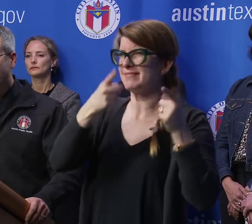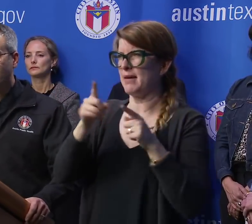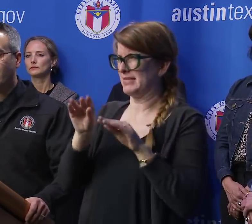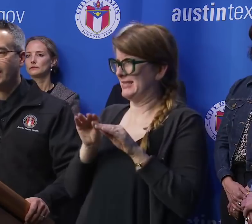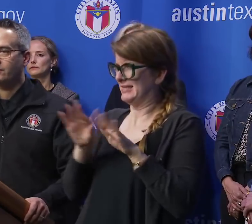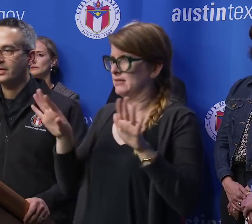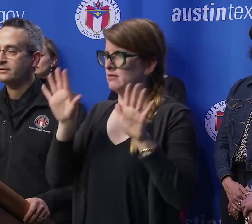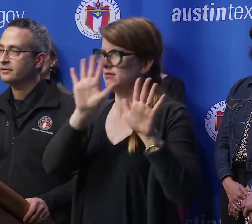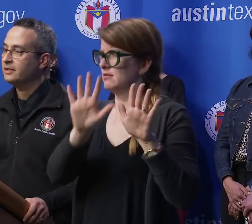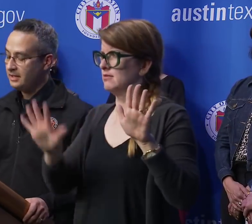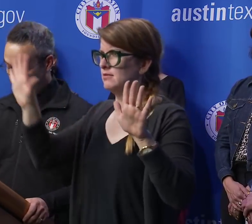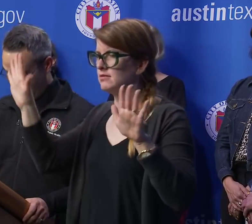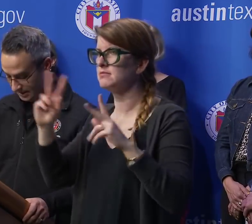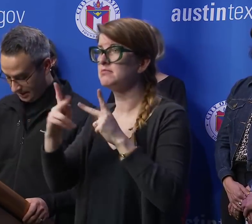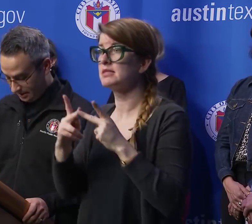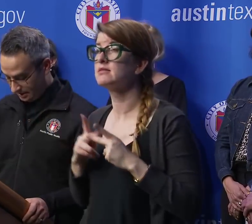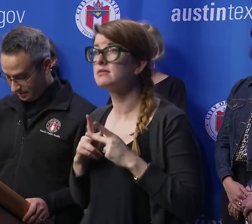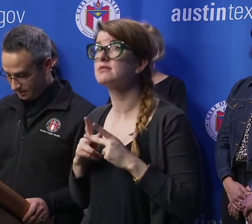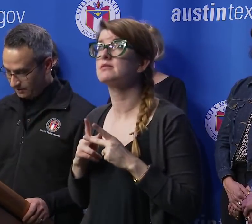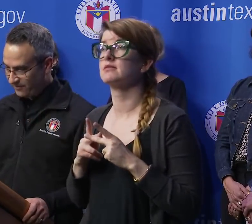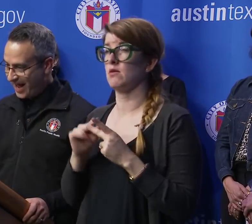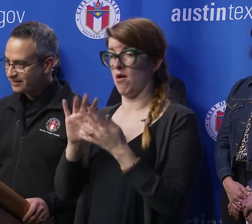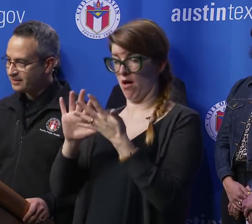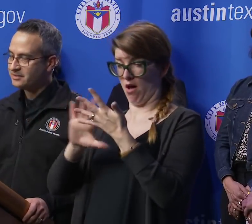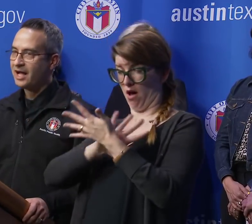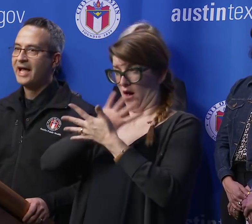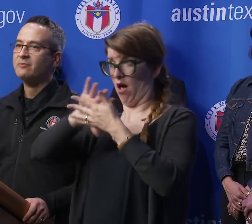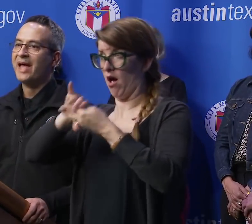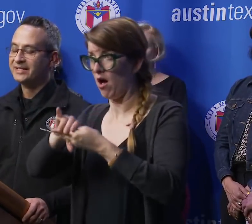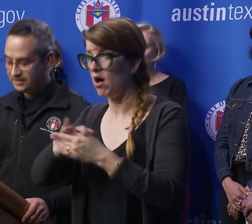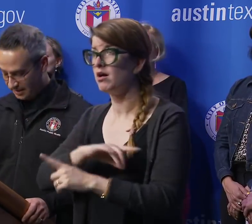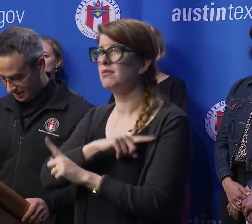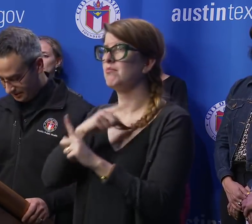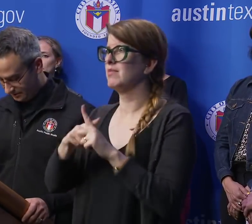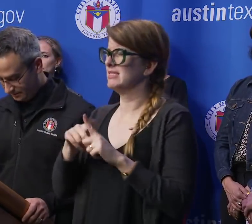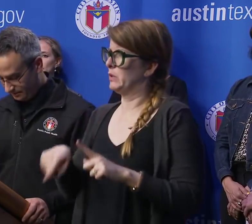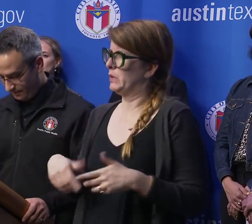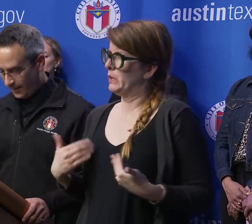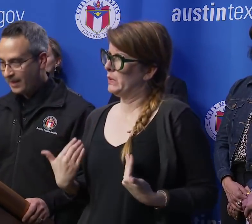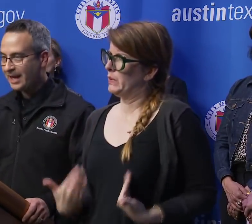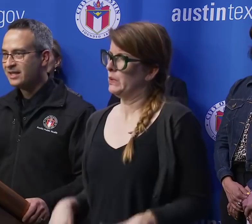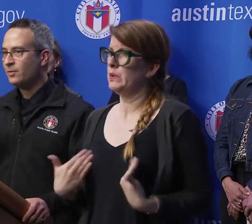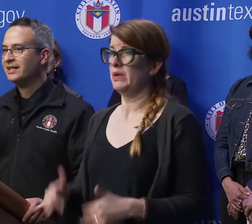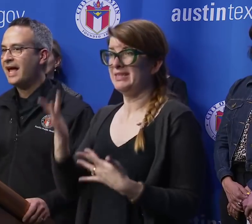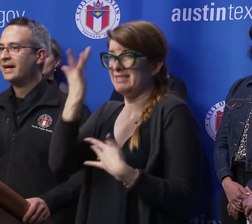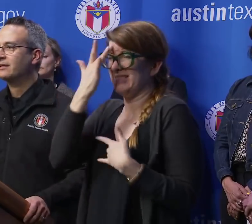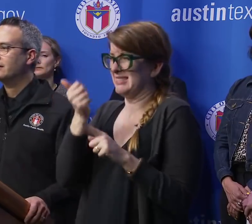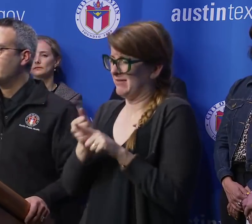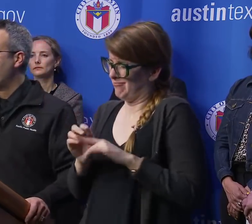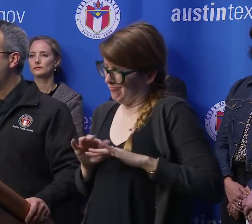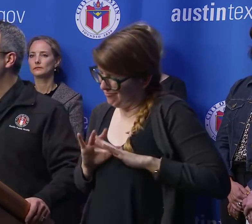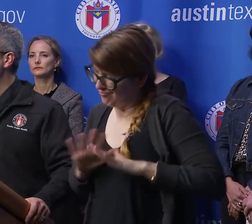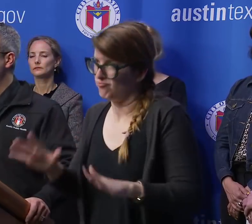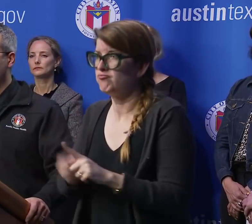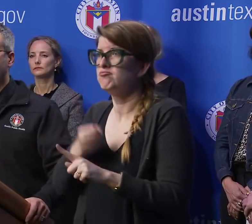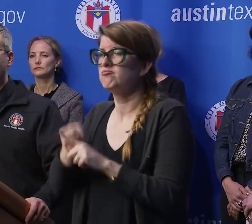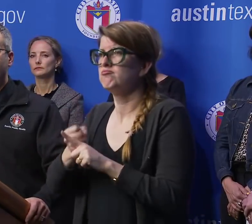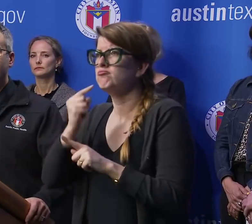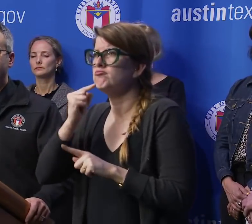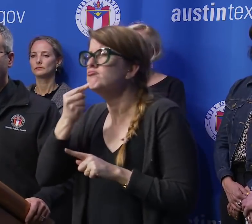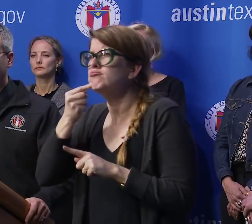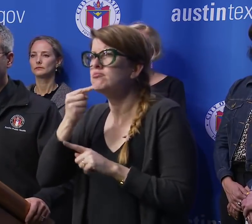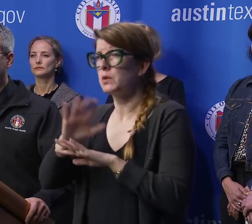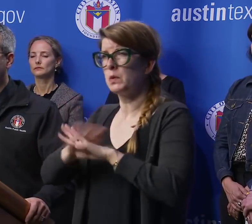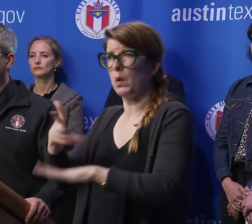That, combined with the fact that this is a high-impact disease, and that we lack a vaccine or